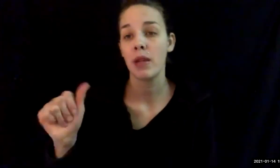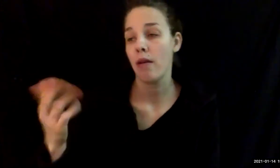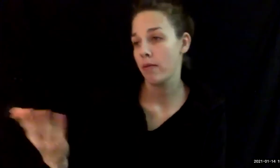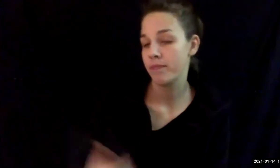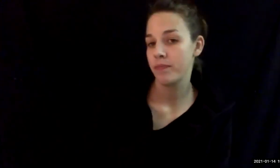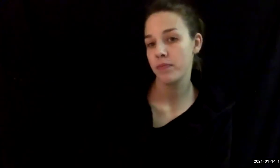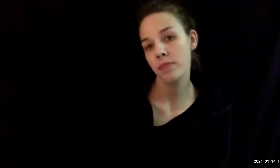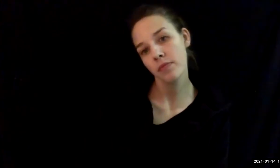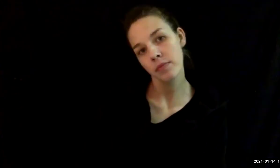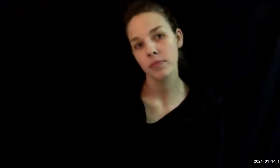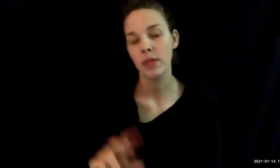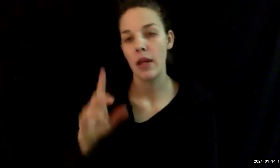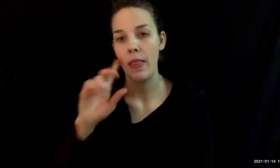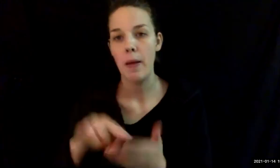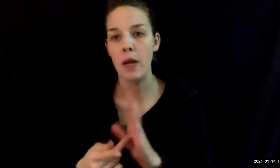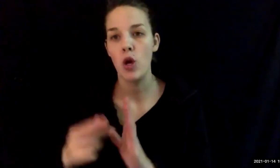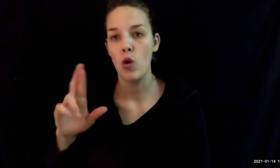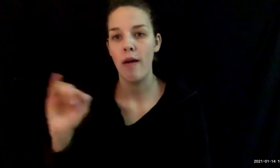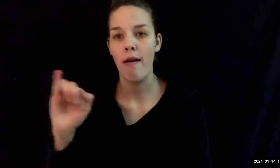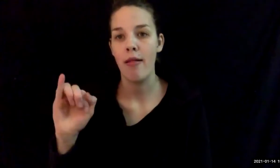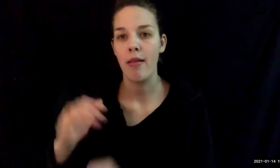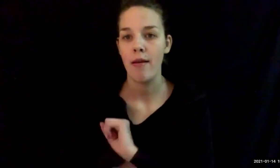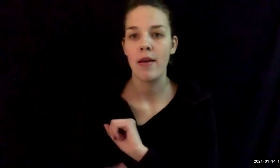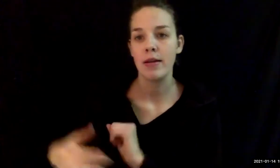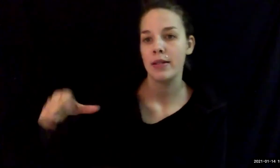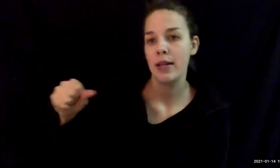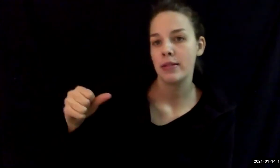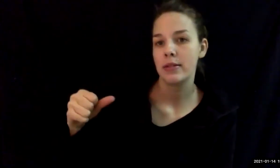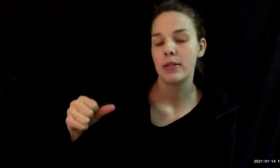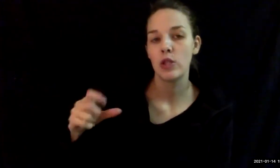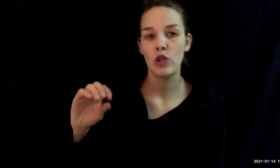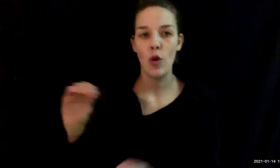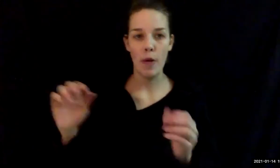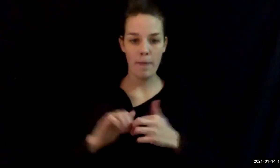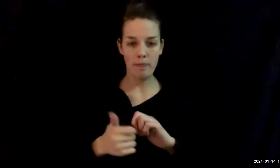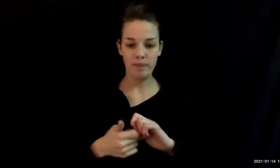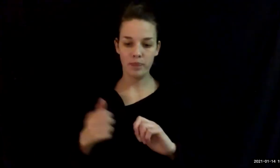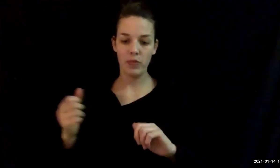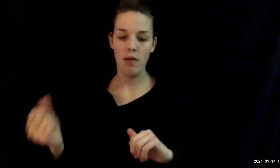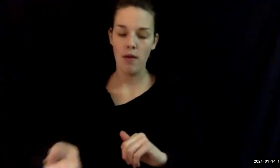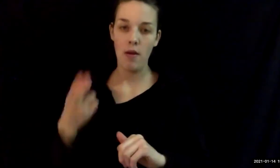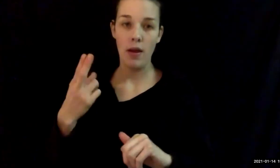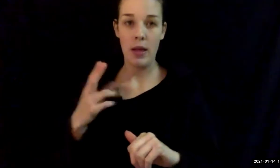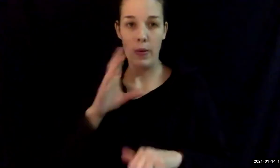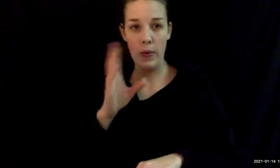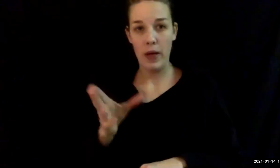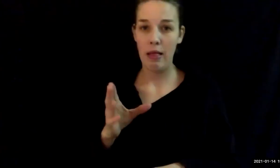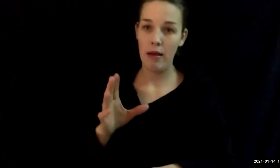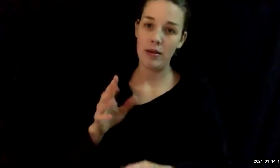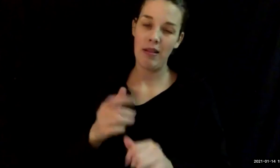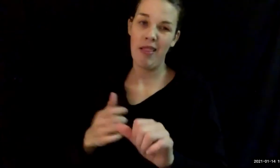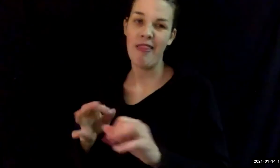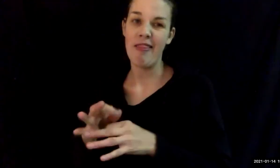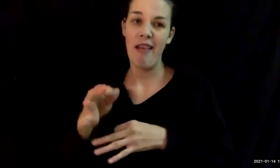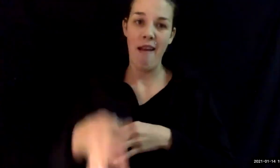I think you meant Rock Island County but I know it. sorry. Yes, thank you. No problem. There will be a slight lag time